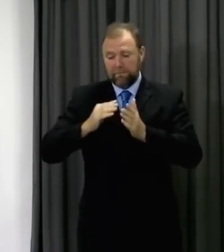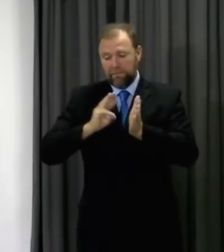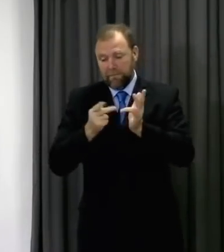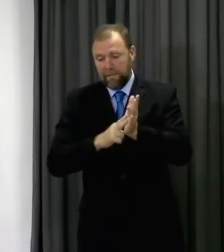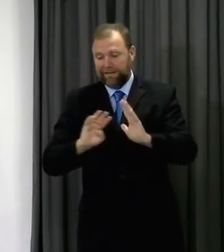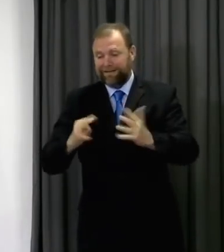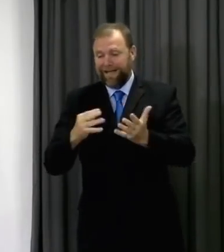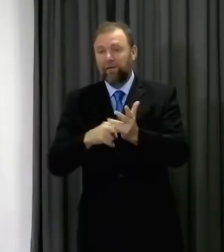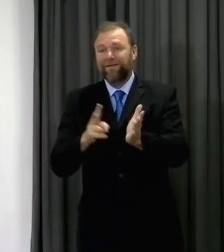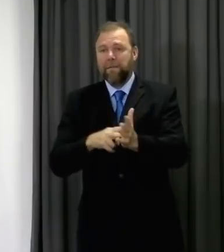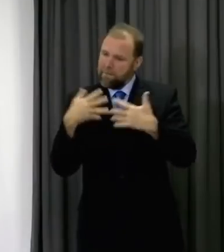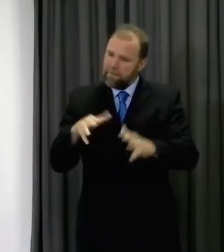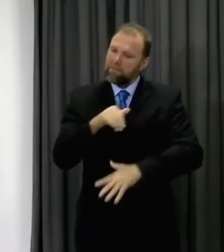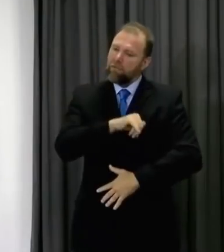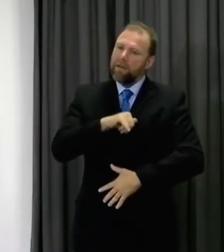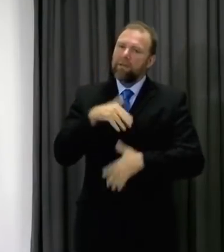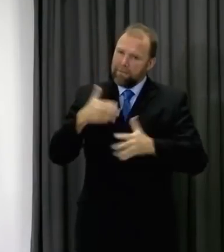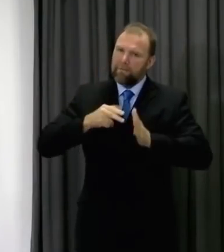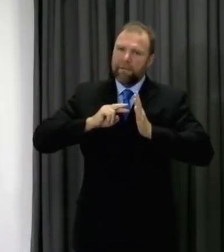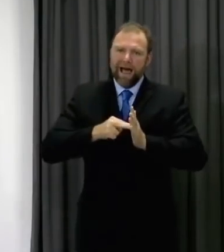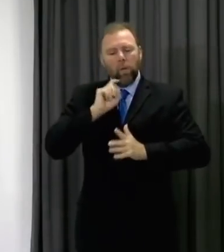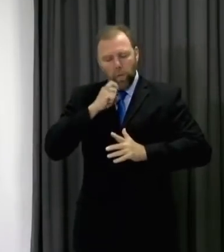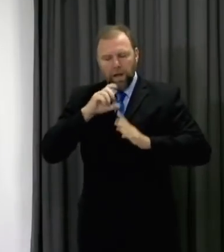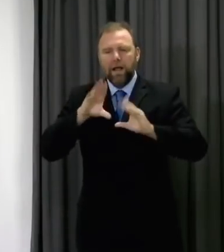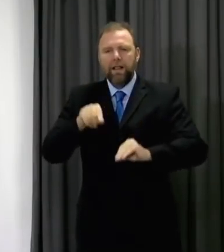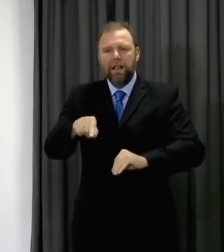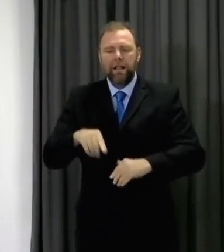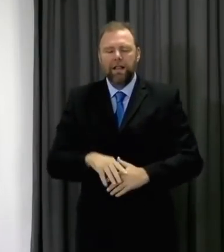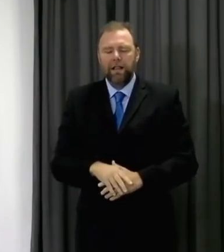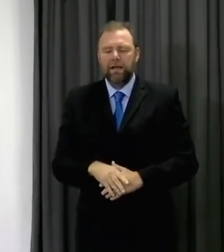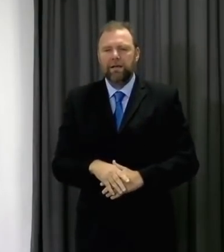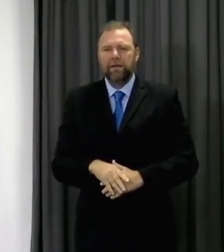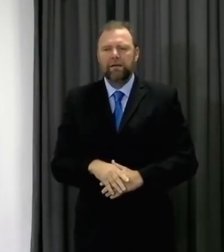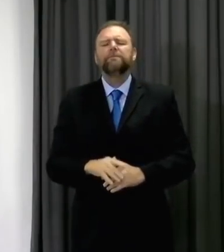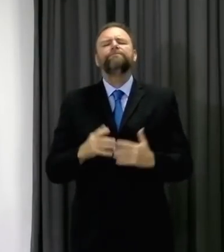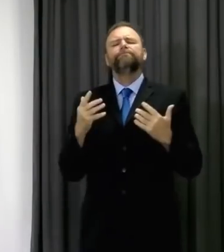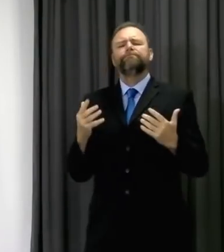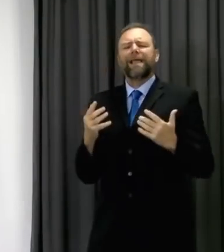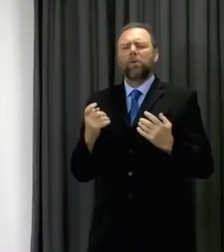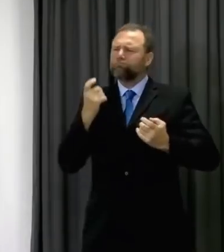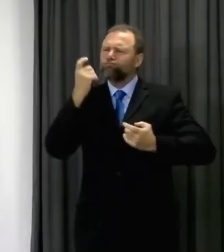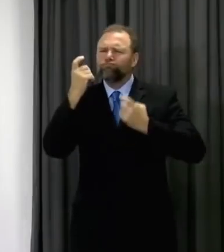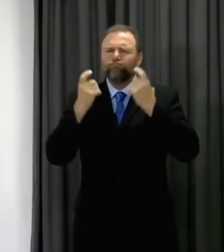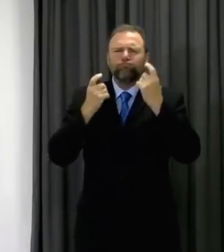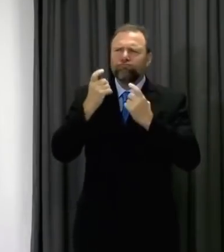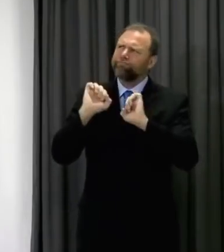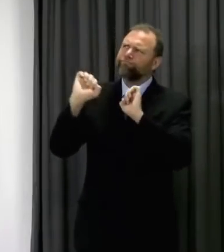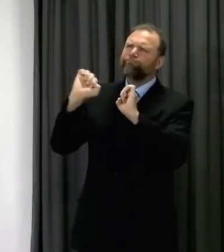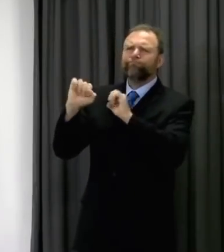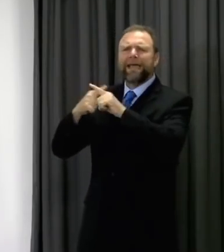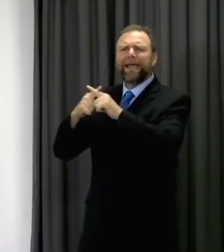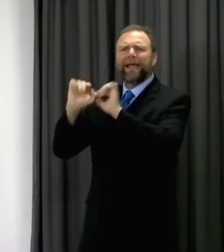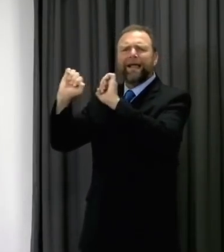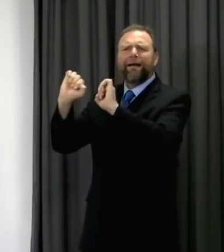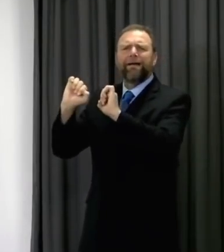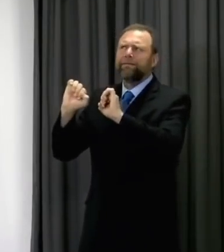the 9th of November. But we do now have to consider the impact the English lockdown will have on the